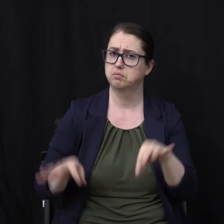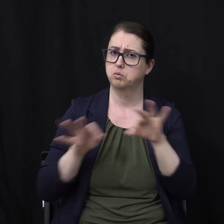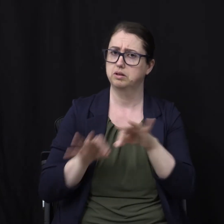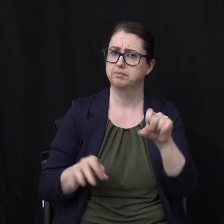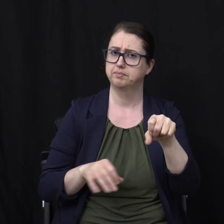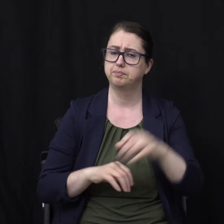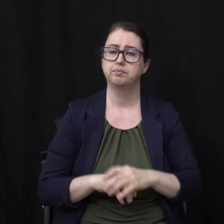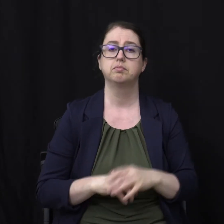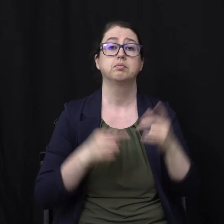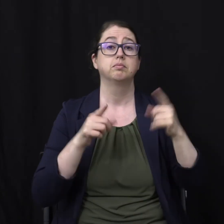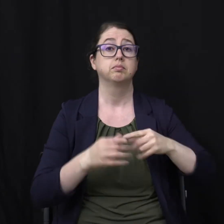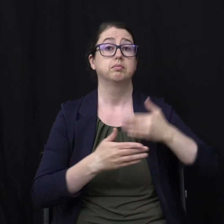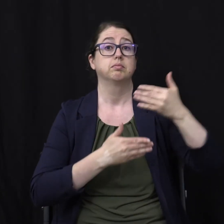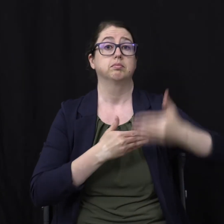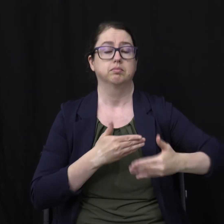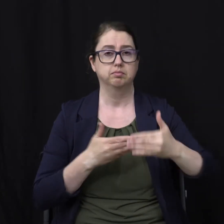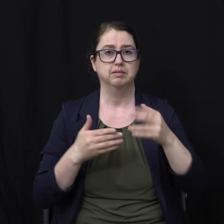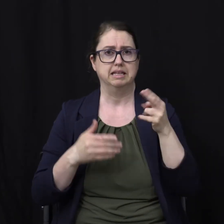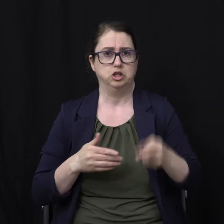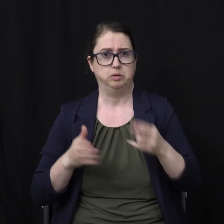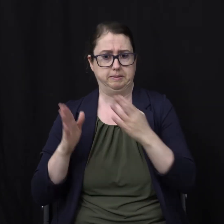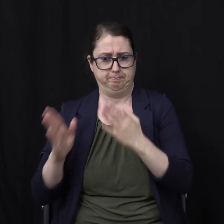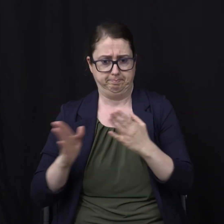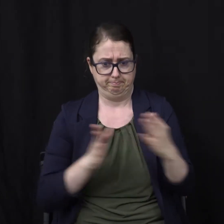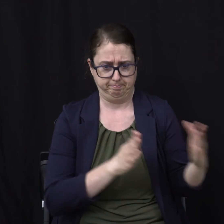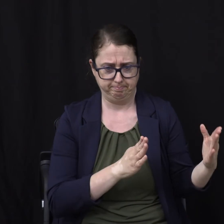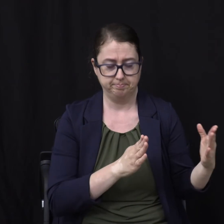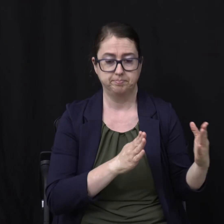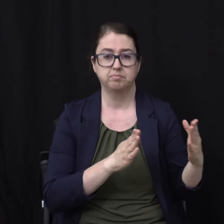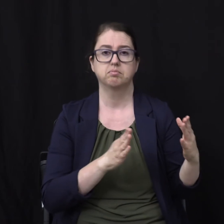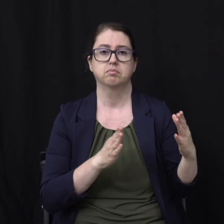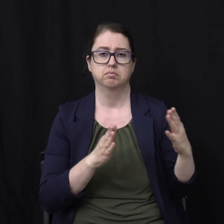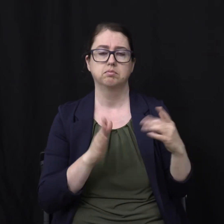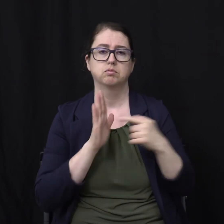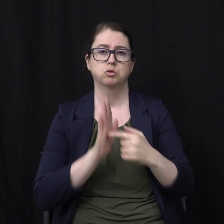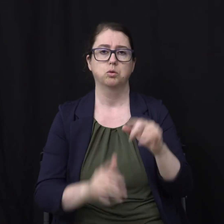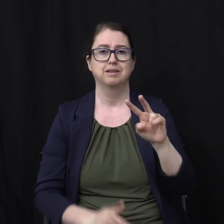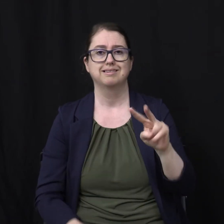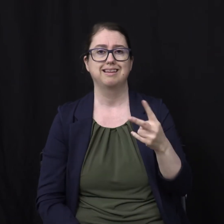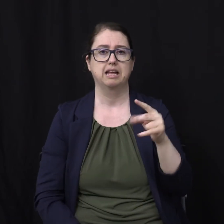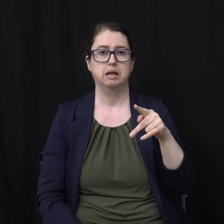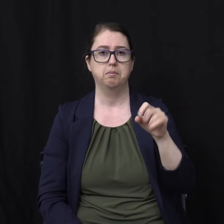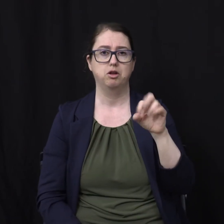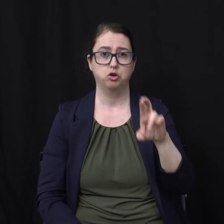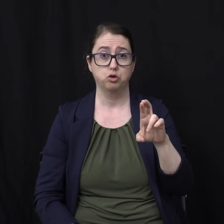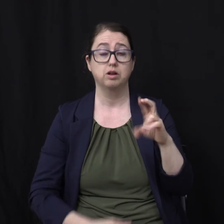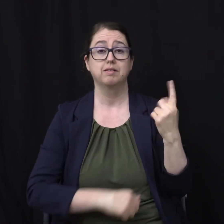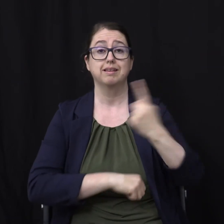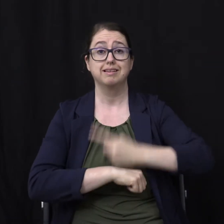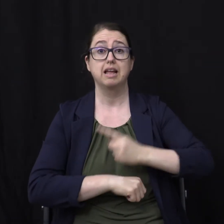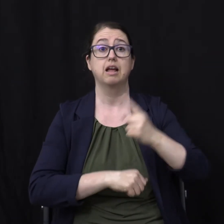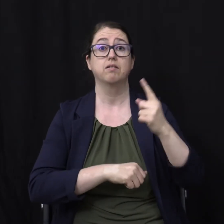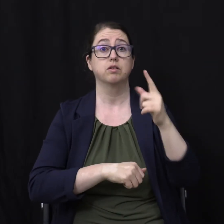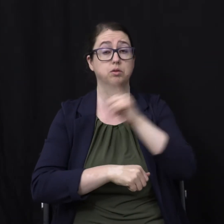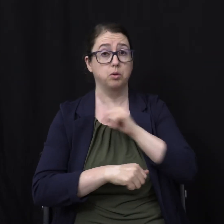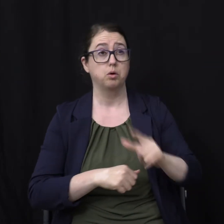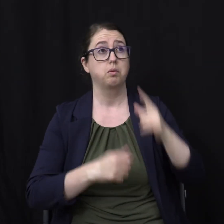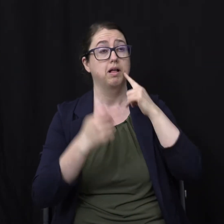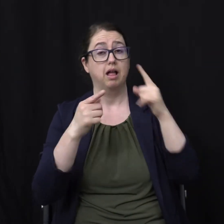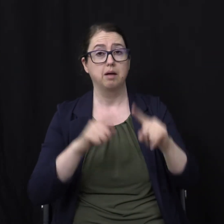what happens next Chronologically Is revealed in 2 Peter But the day of the Lord Will come as a thief In the night In which the